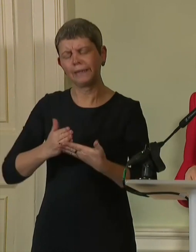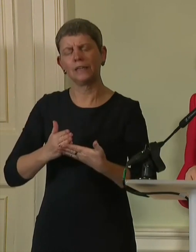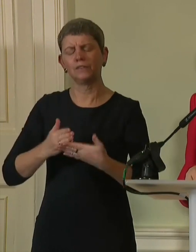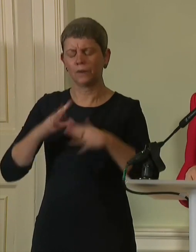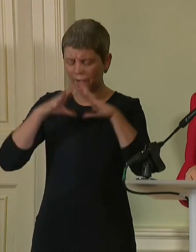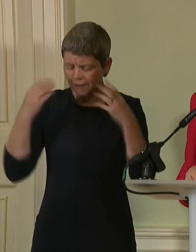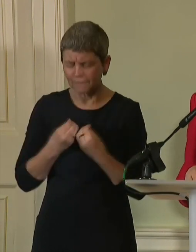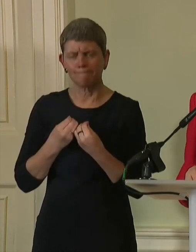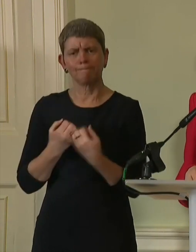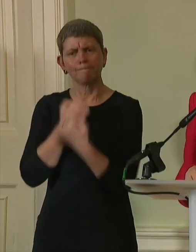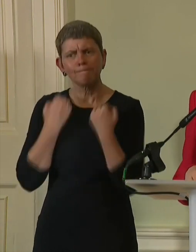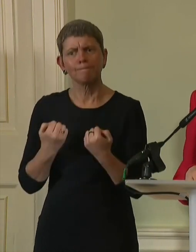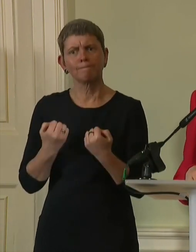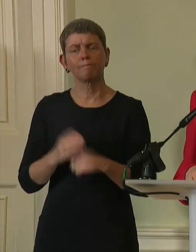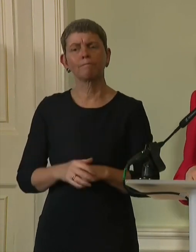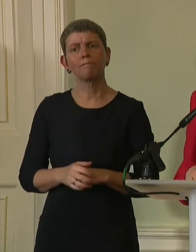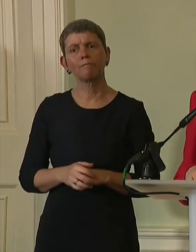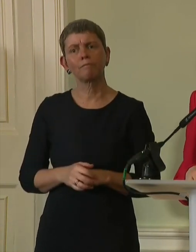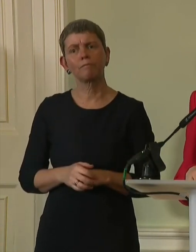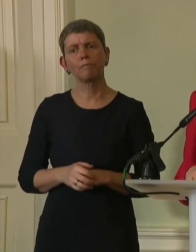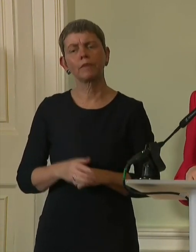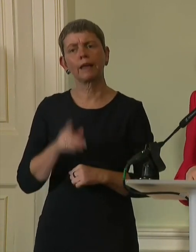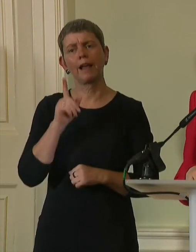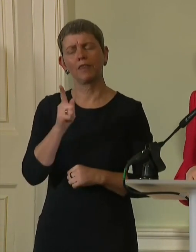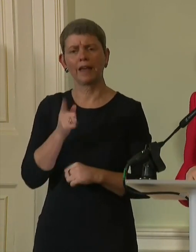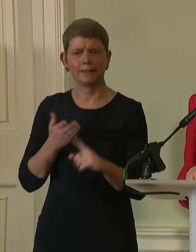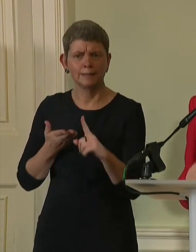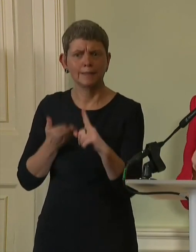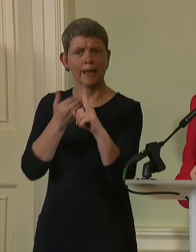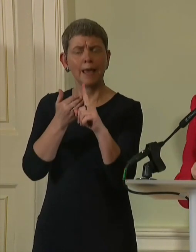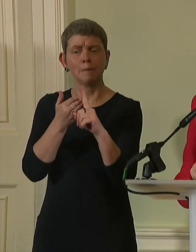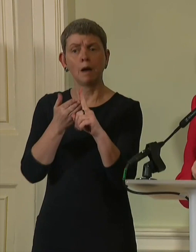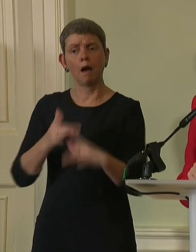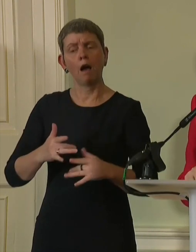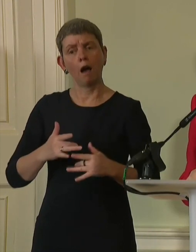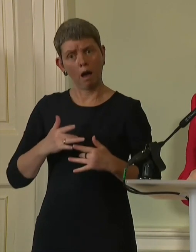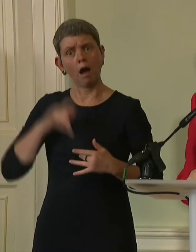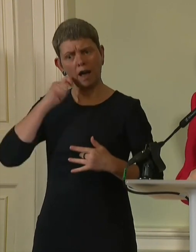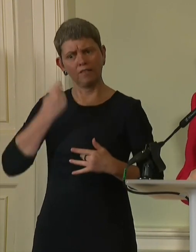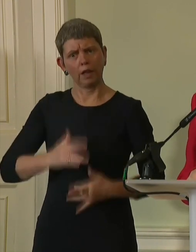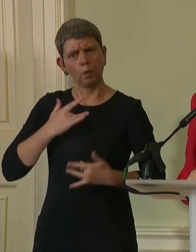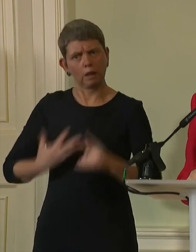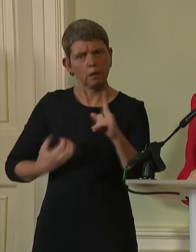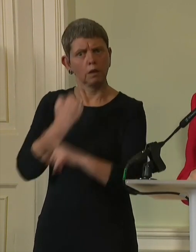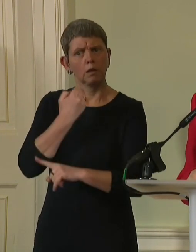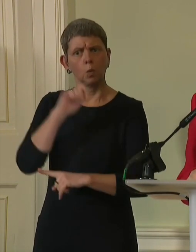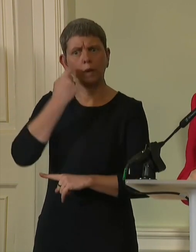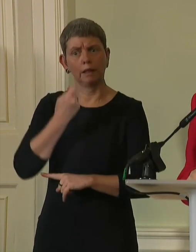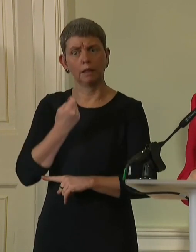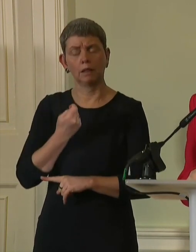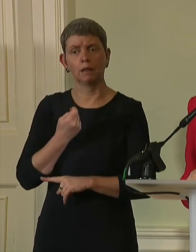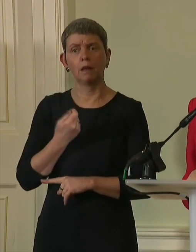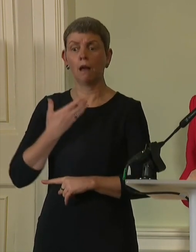every fibre of my being and it is a cause I am convinced is being one. I intend to be